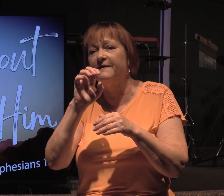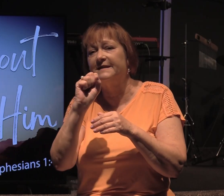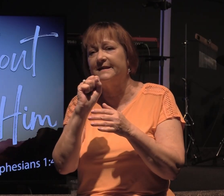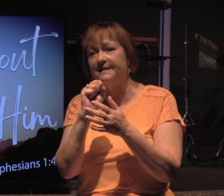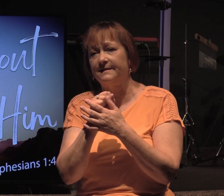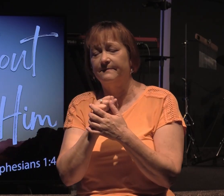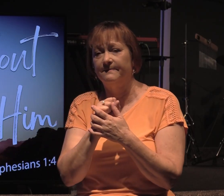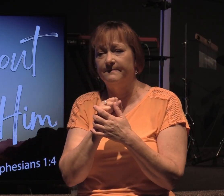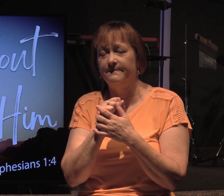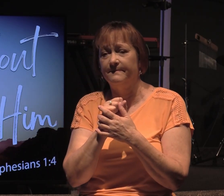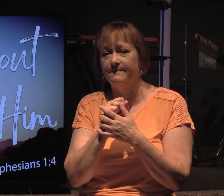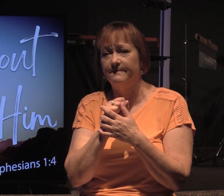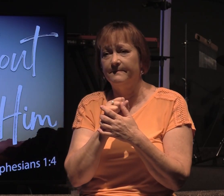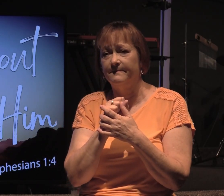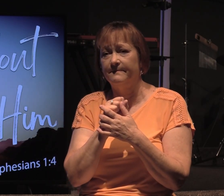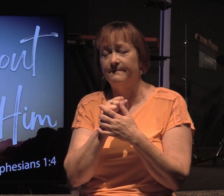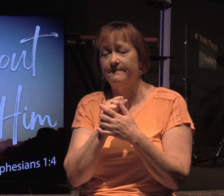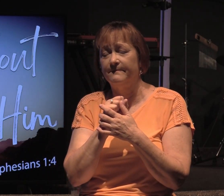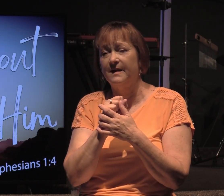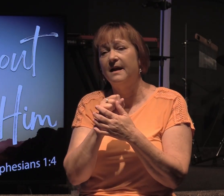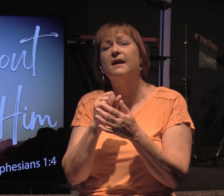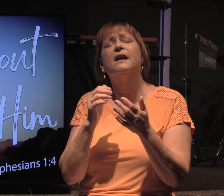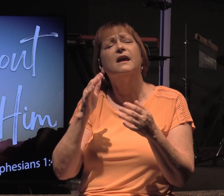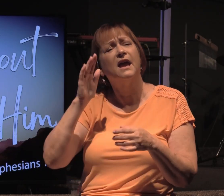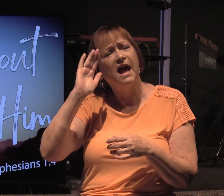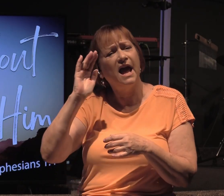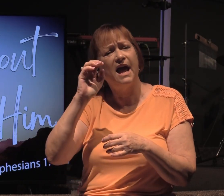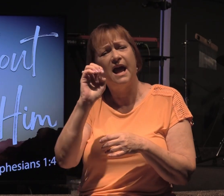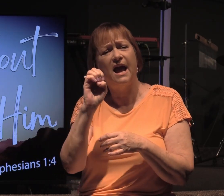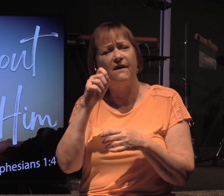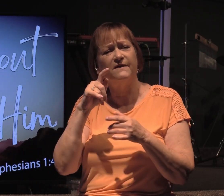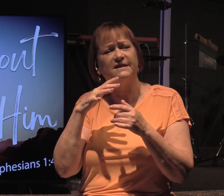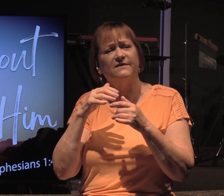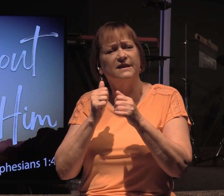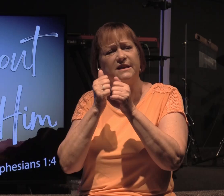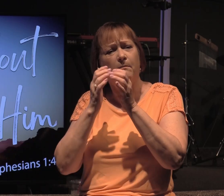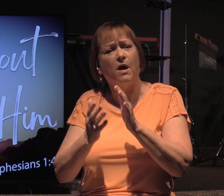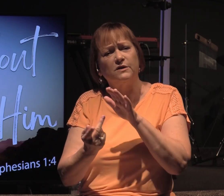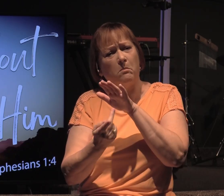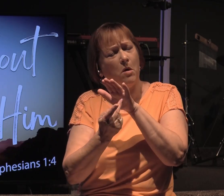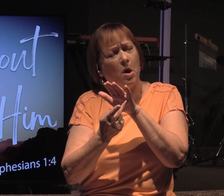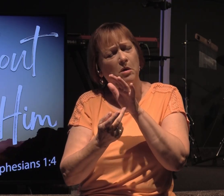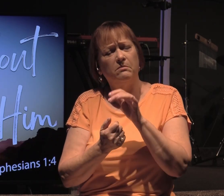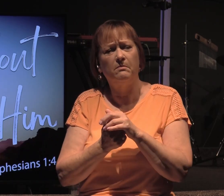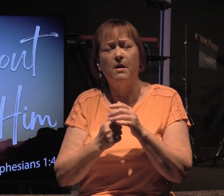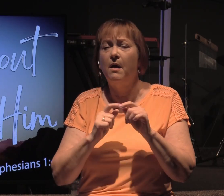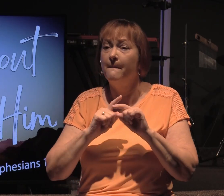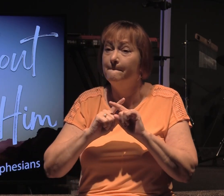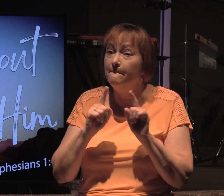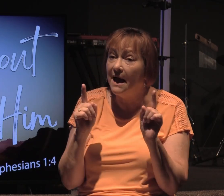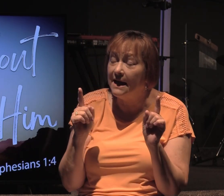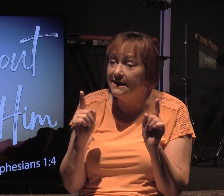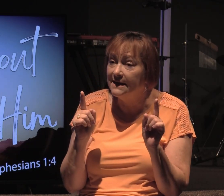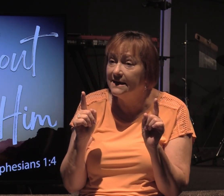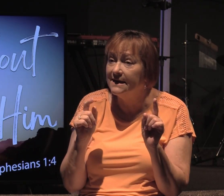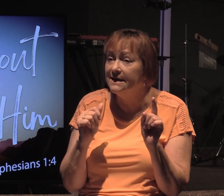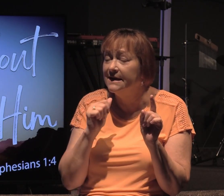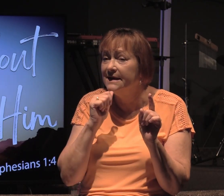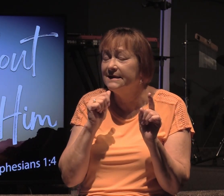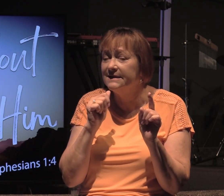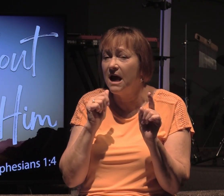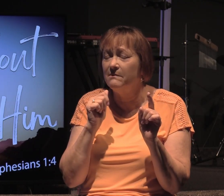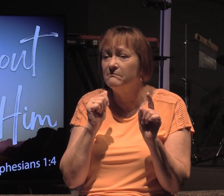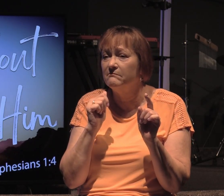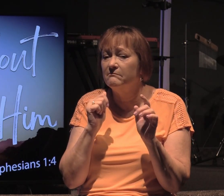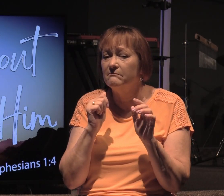So, hey, Ephesus, this is the Apostle Paul. But he's not self